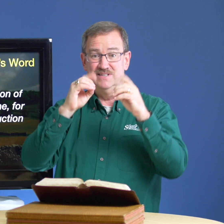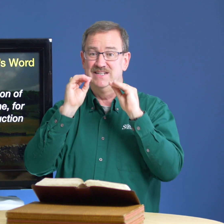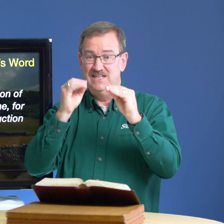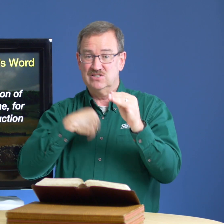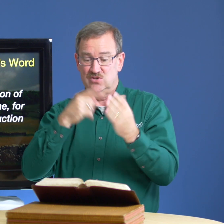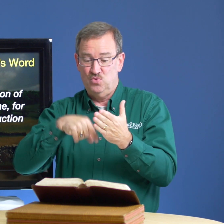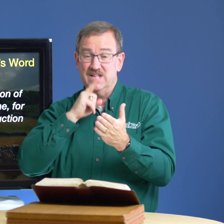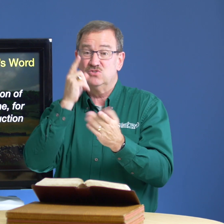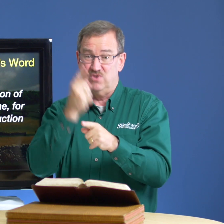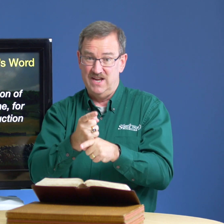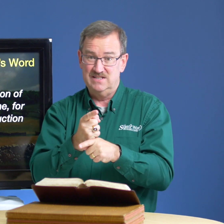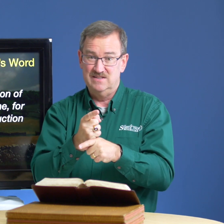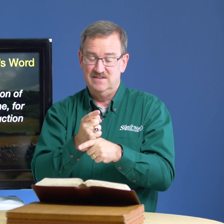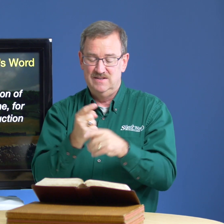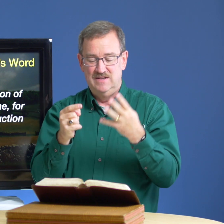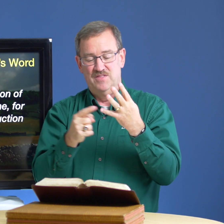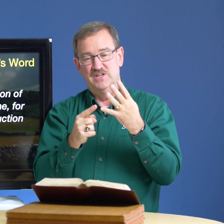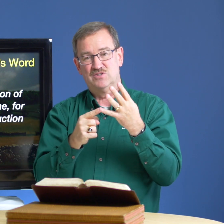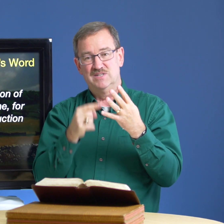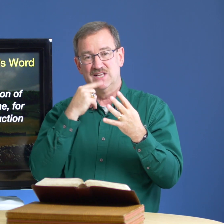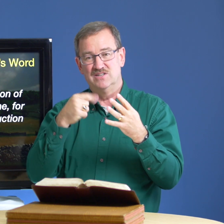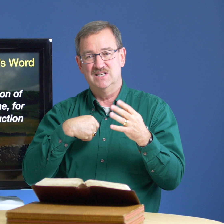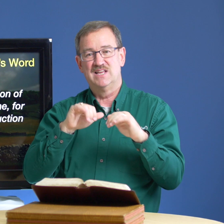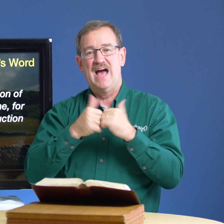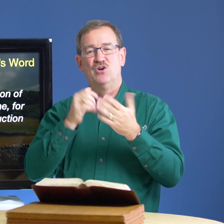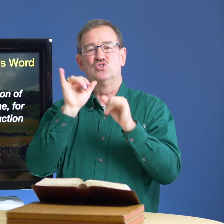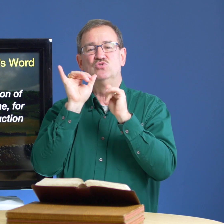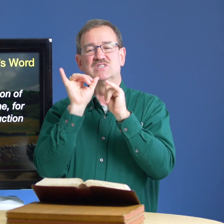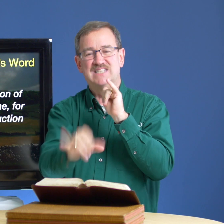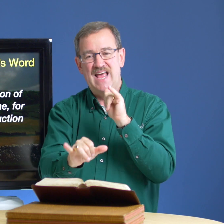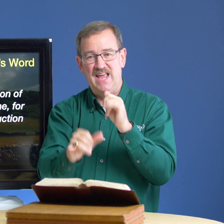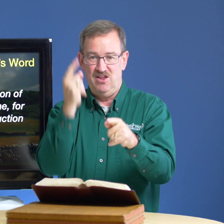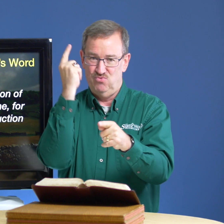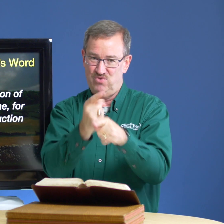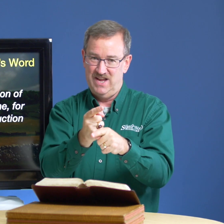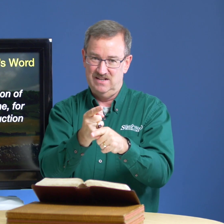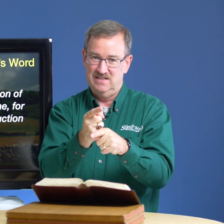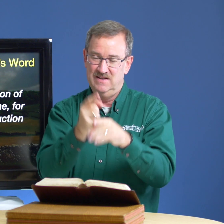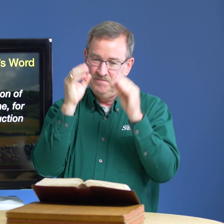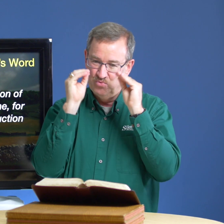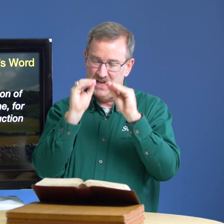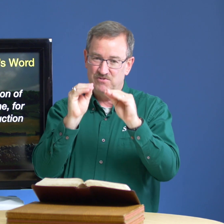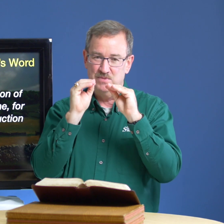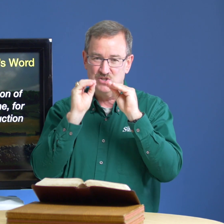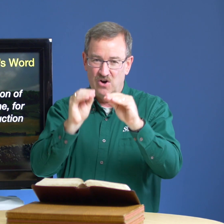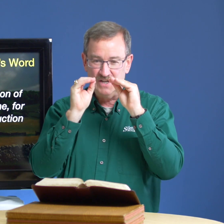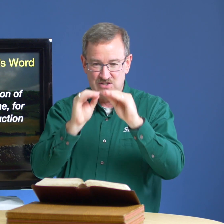teaches us what is right this one tells us how to stay right we have to be taught and